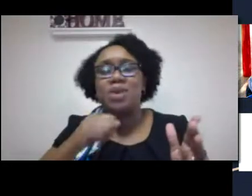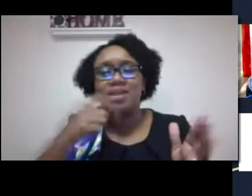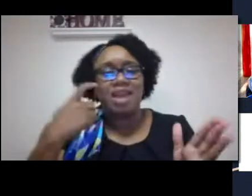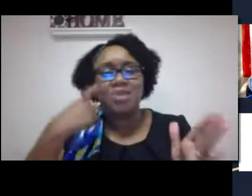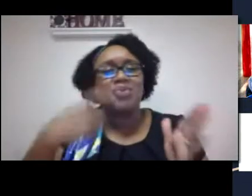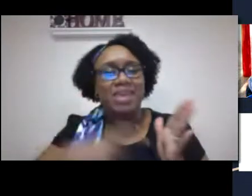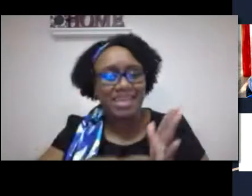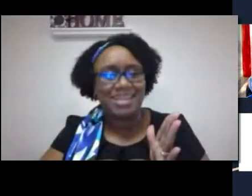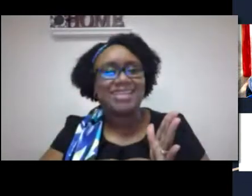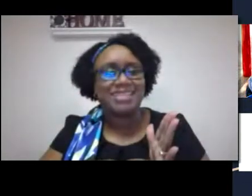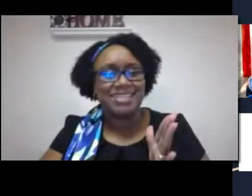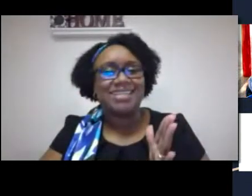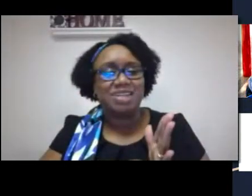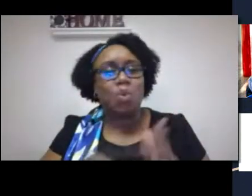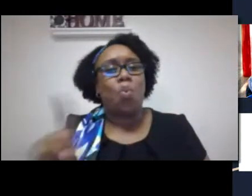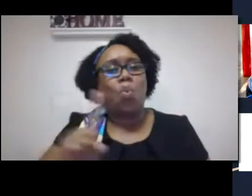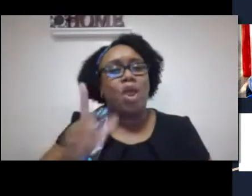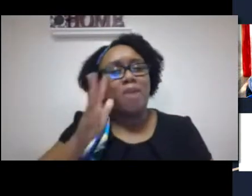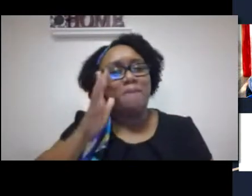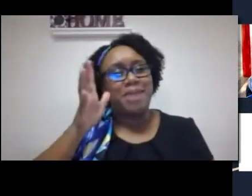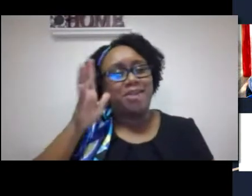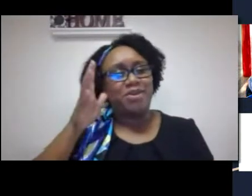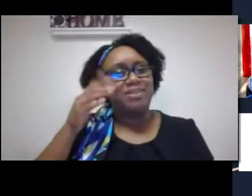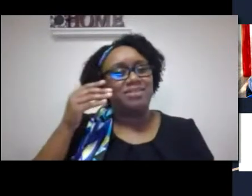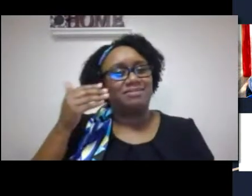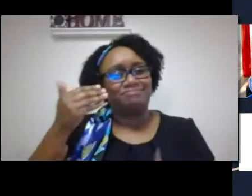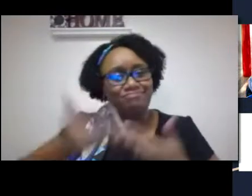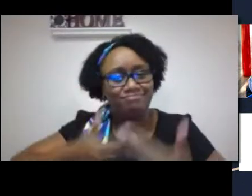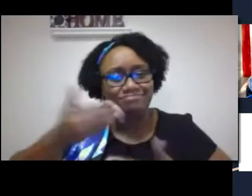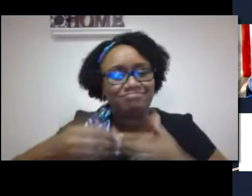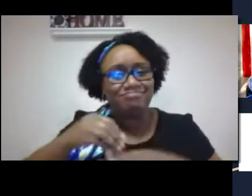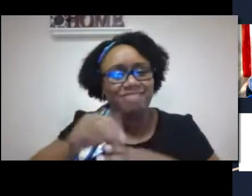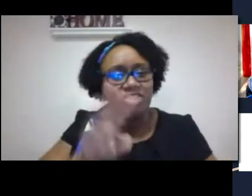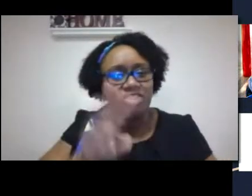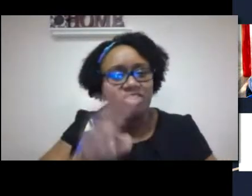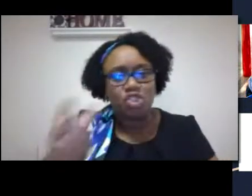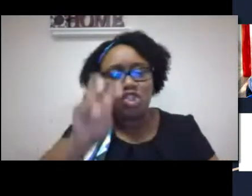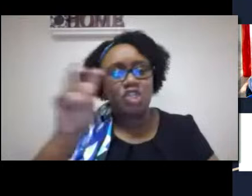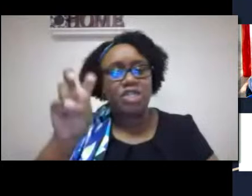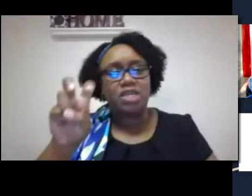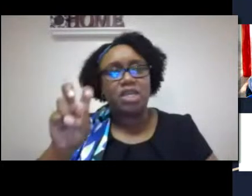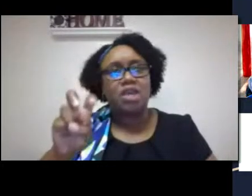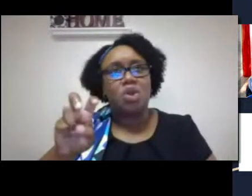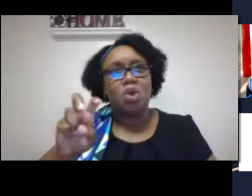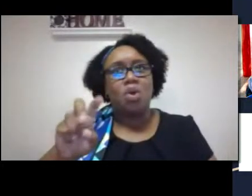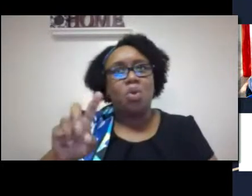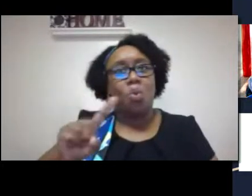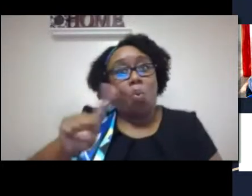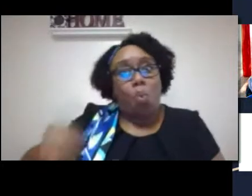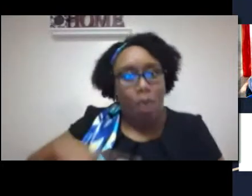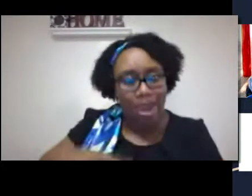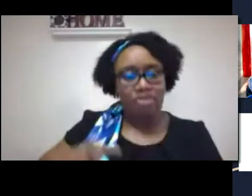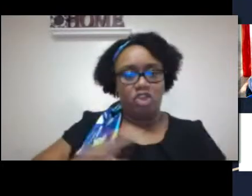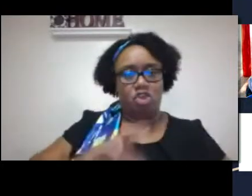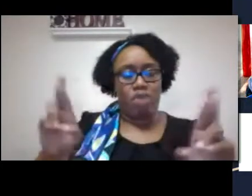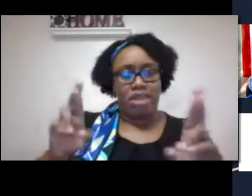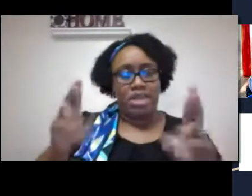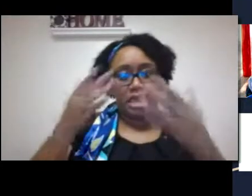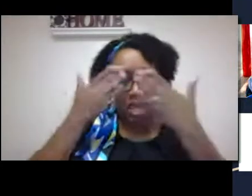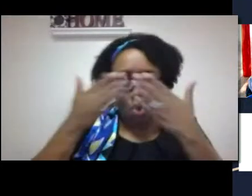know this information already. But again, audiologists are failing to acknowledge